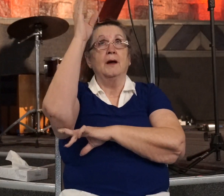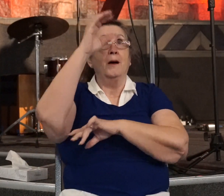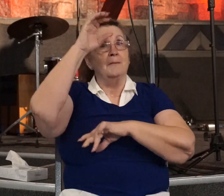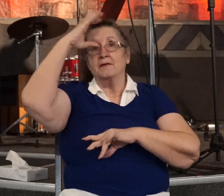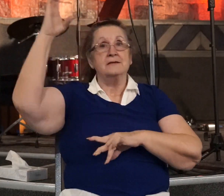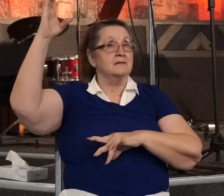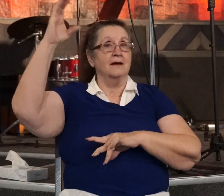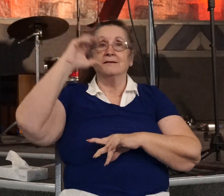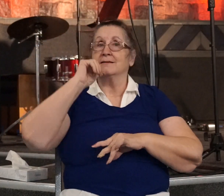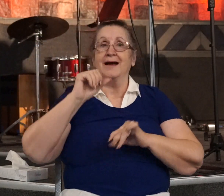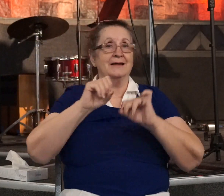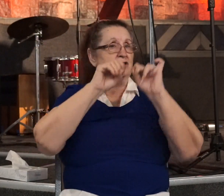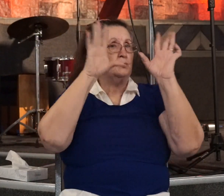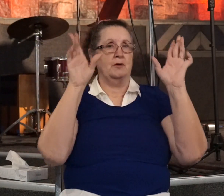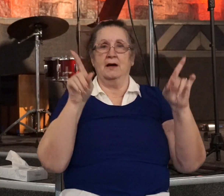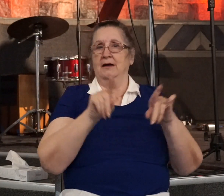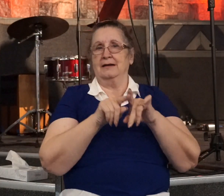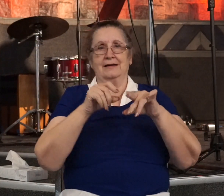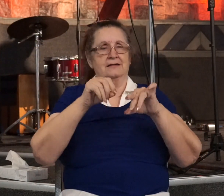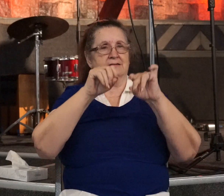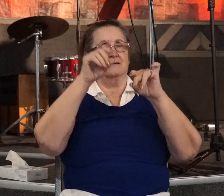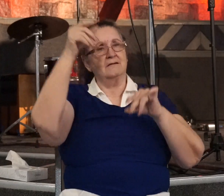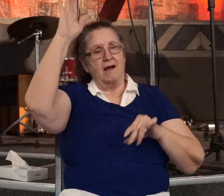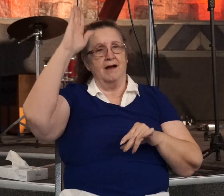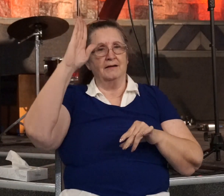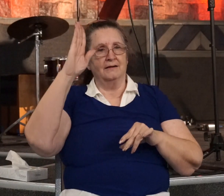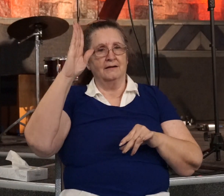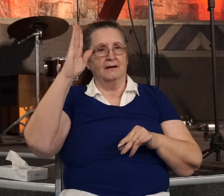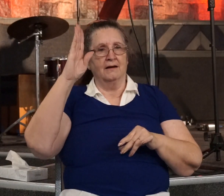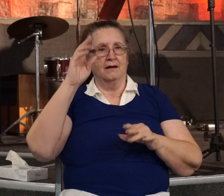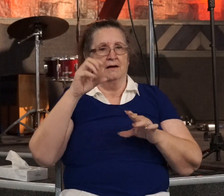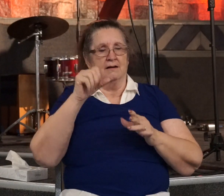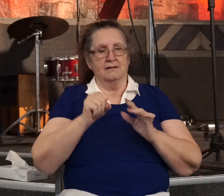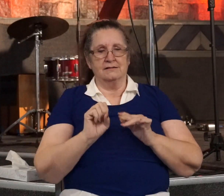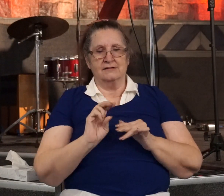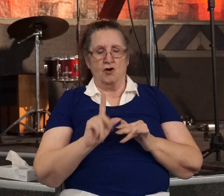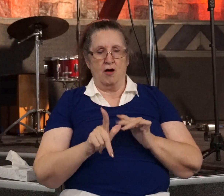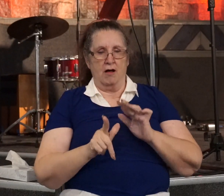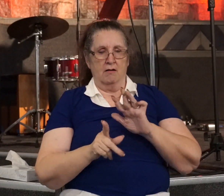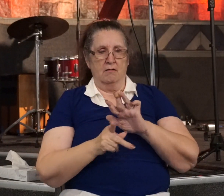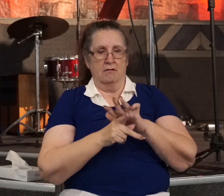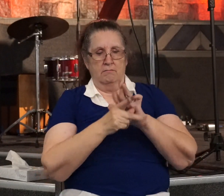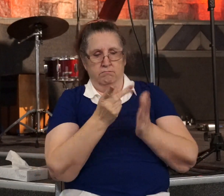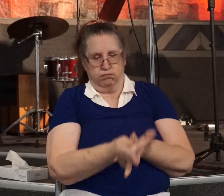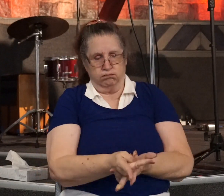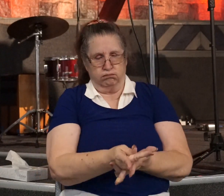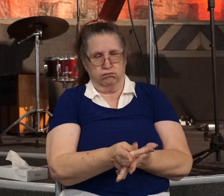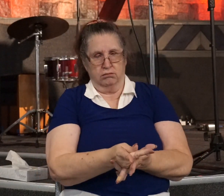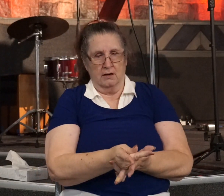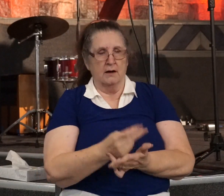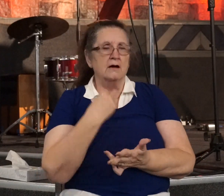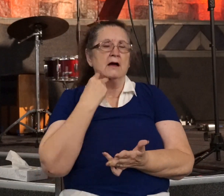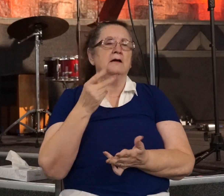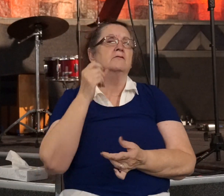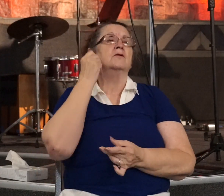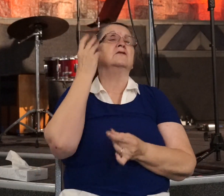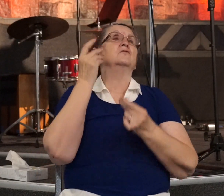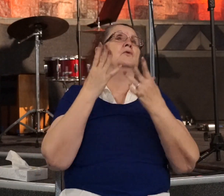We're told that Saul immediately dropped to the ground. And a voice spoke out to him. A voice that only